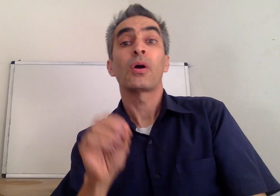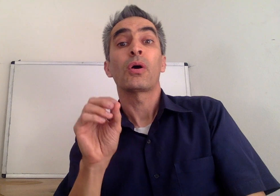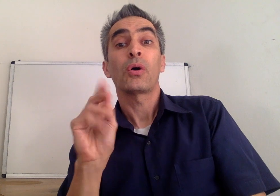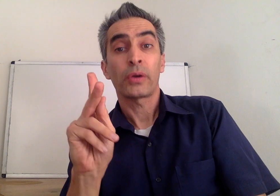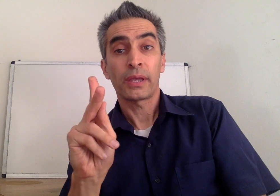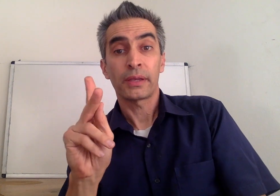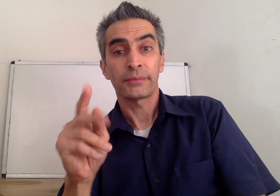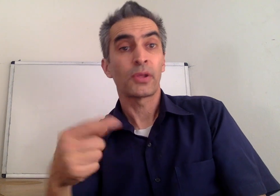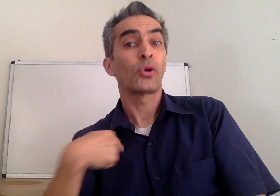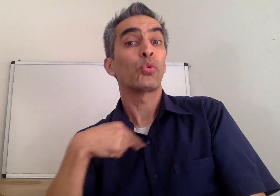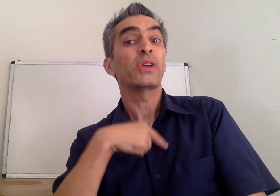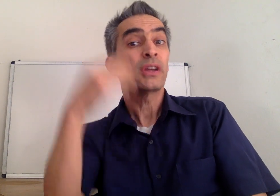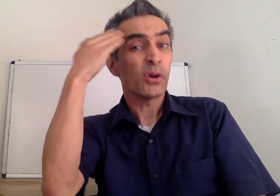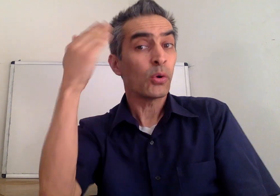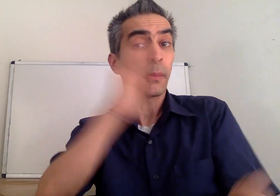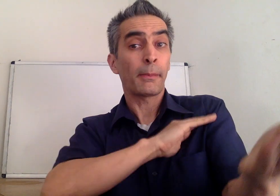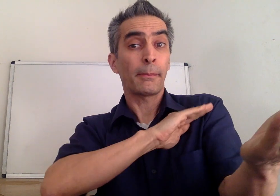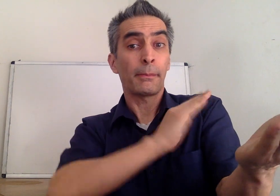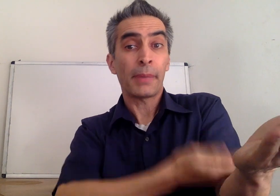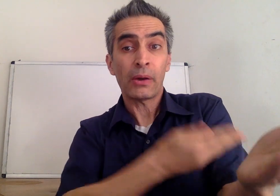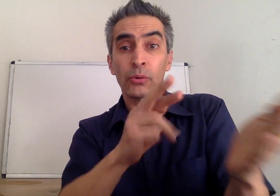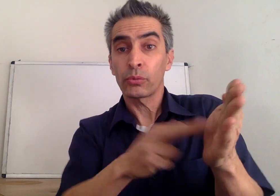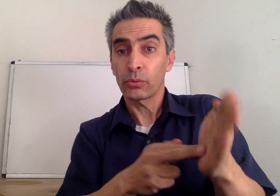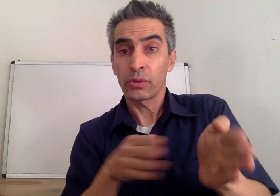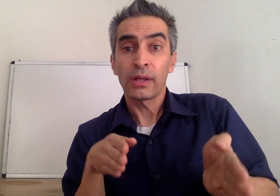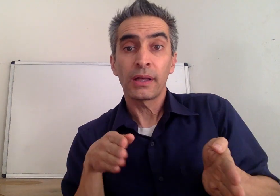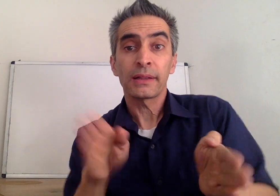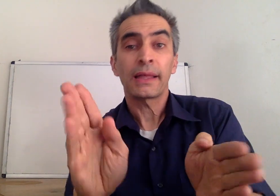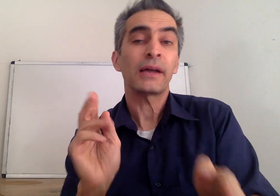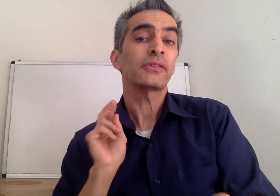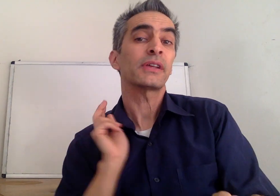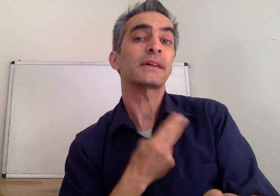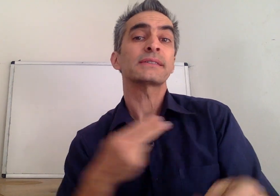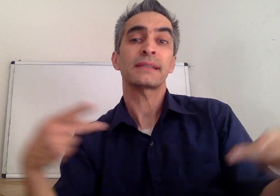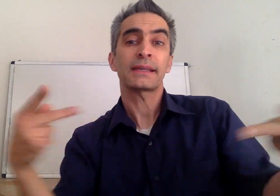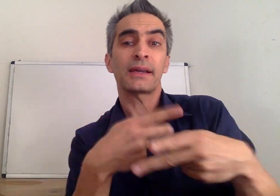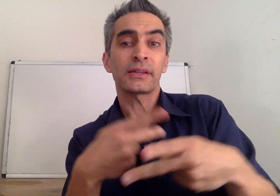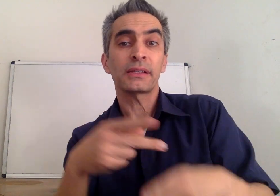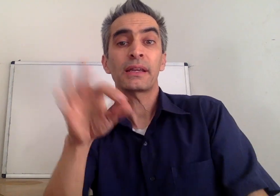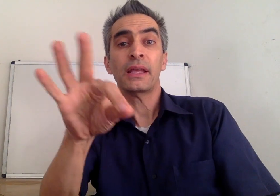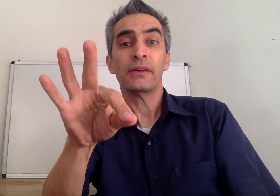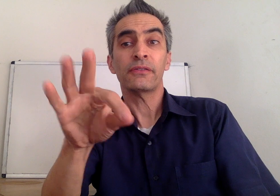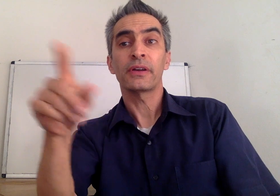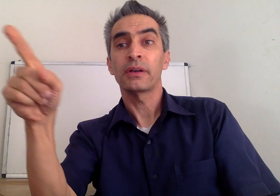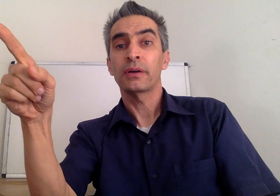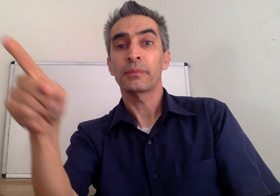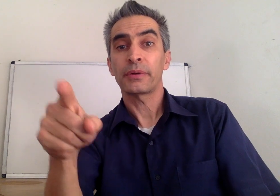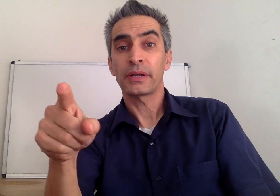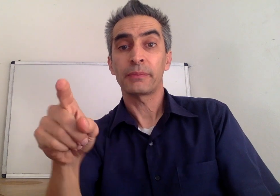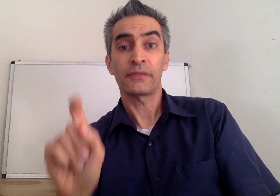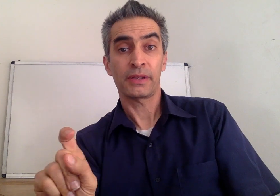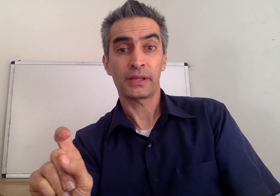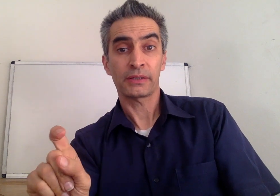Okay, we know the Power Rule allows us to calculate f prime of x,